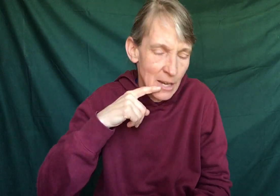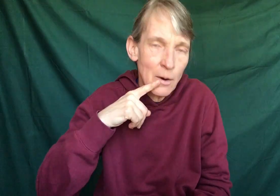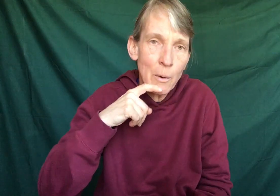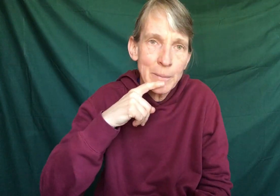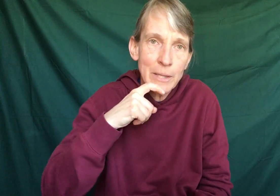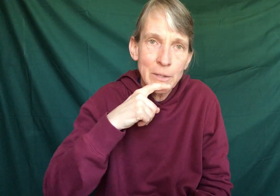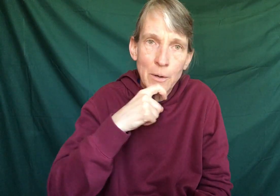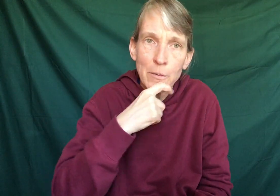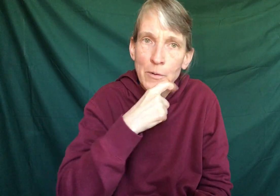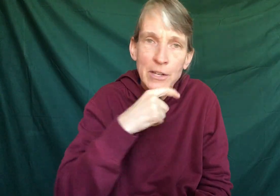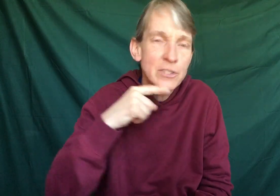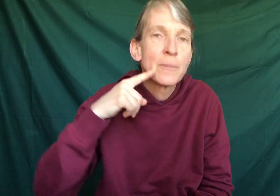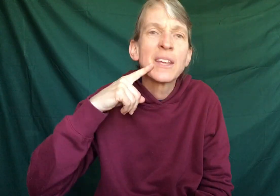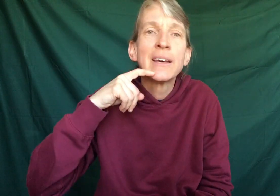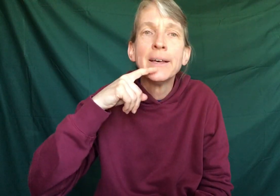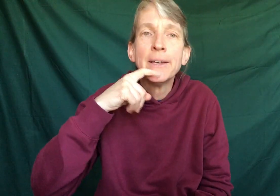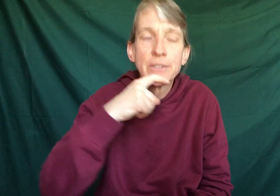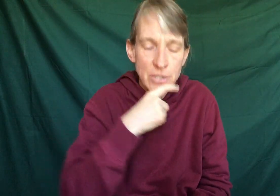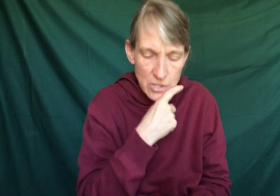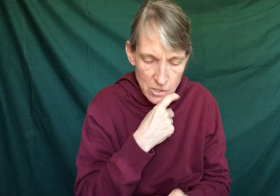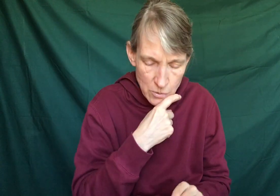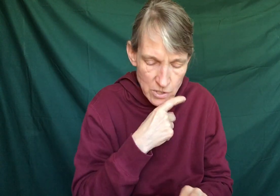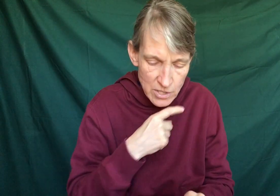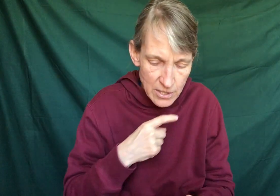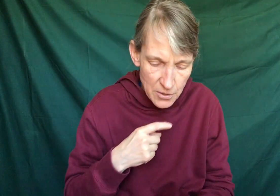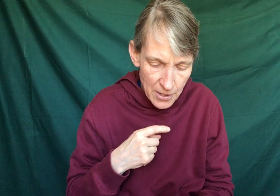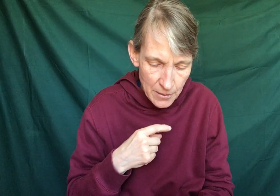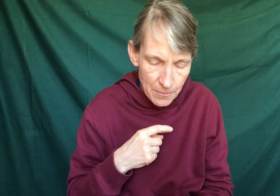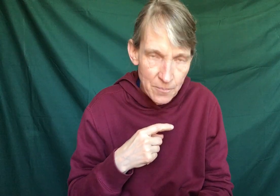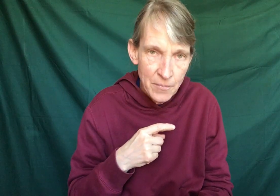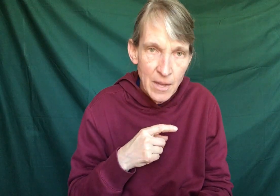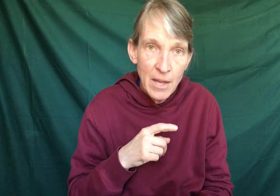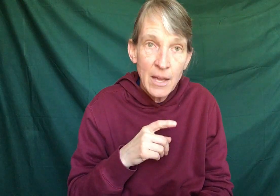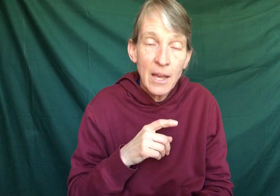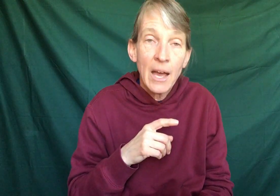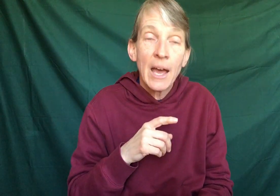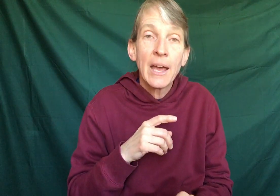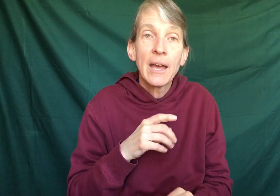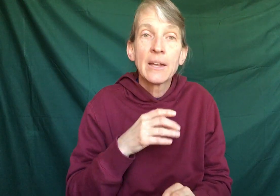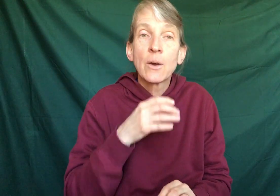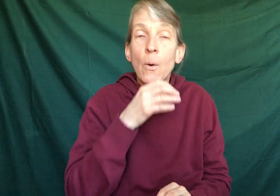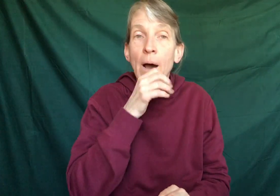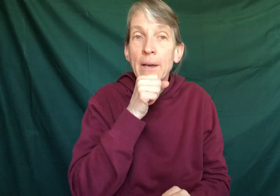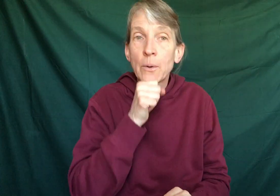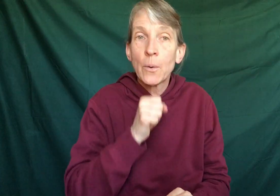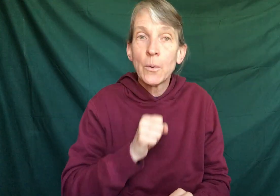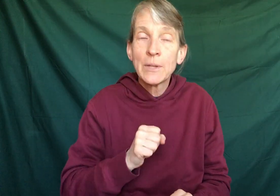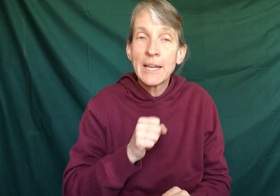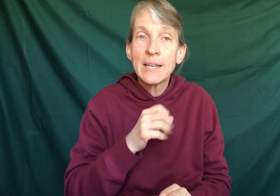like oatmeal or cream of wheat or something, so you just do it just like cereal. Smile. And a quiet old lady.